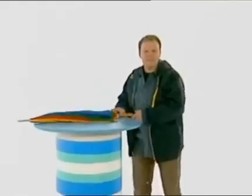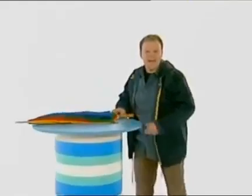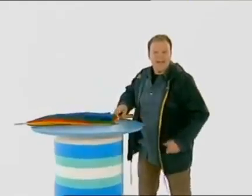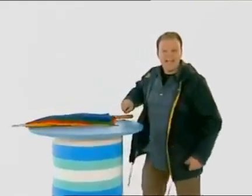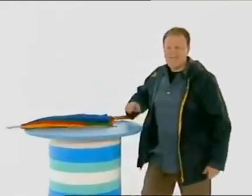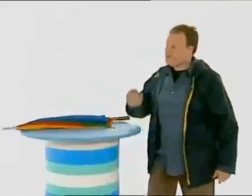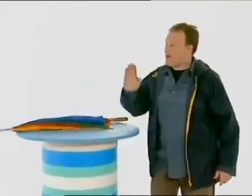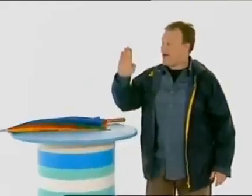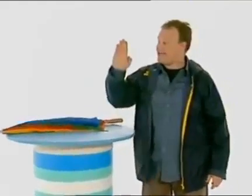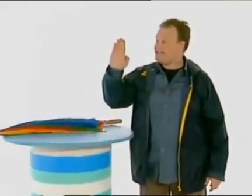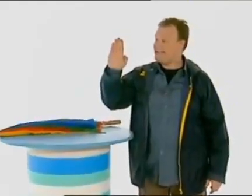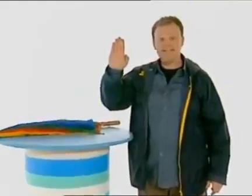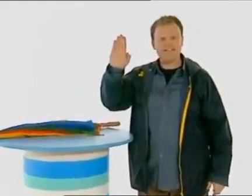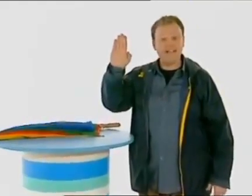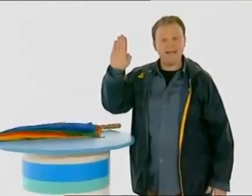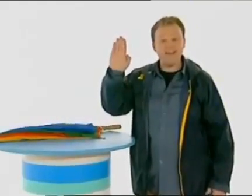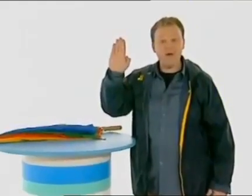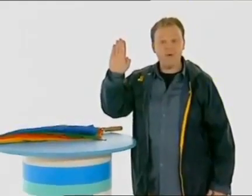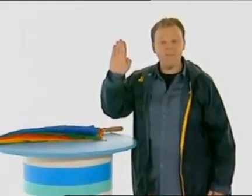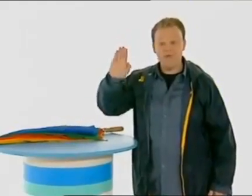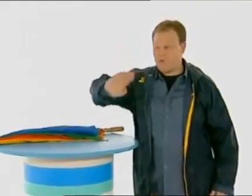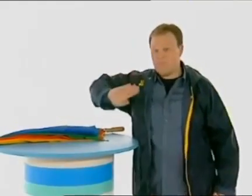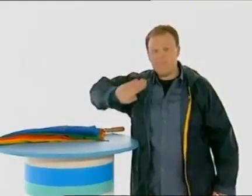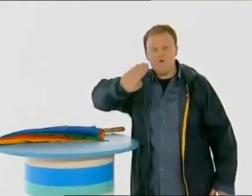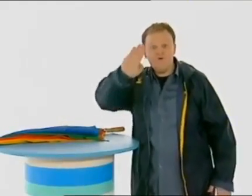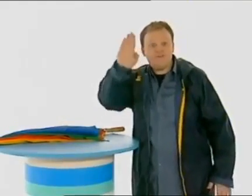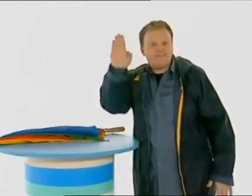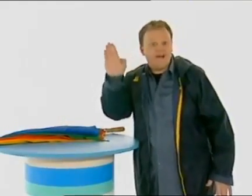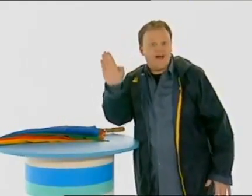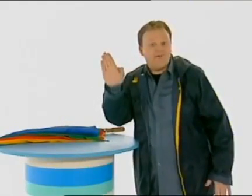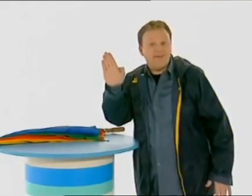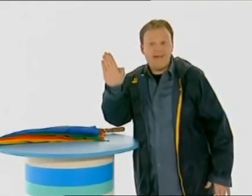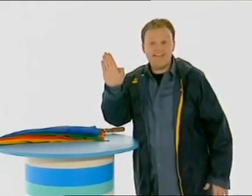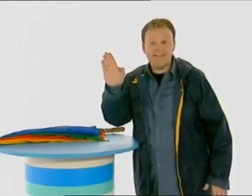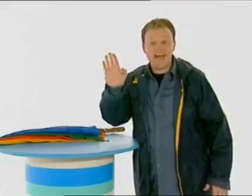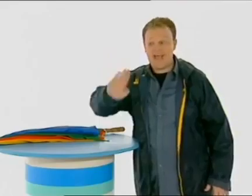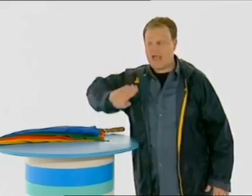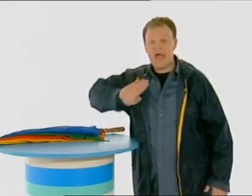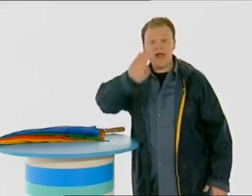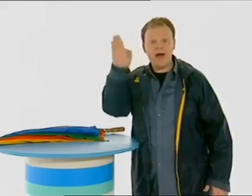Lift your hand just like so, move it around and say hello!